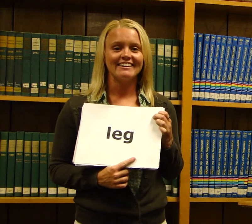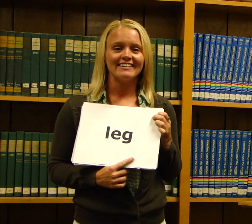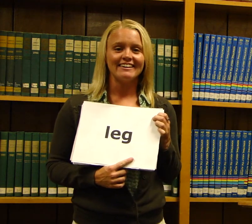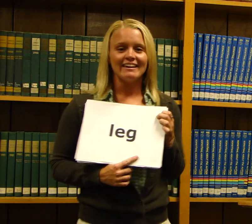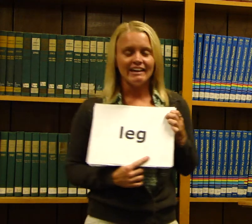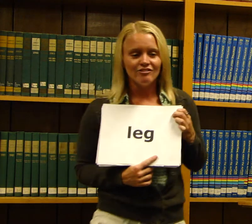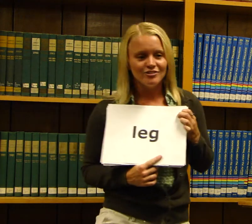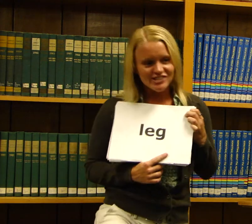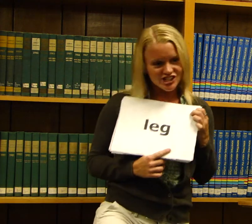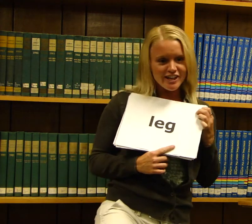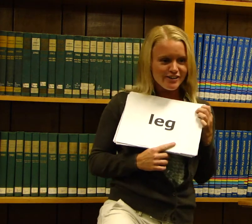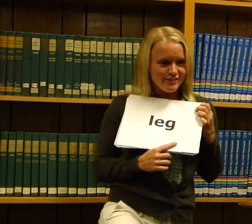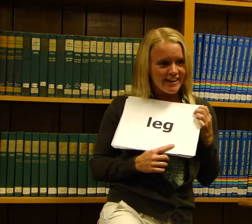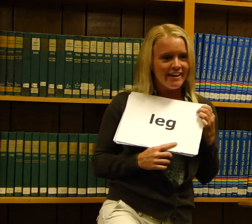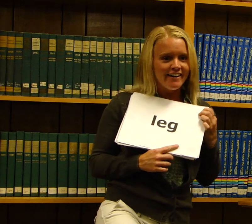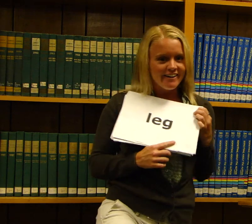Everyone shake your leg. leg.